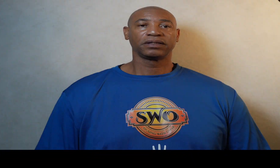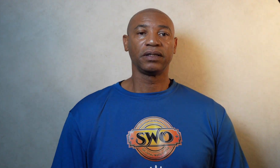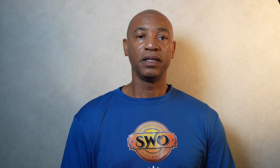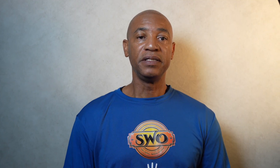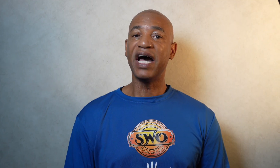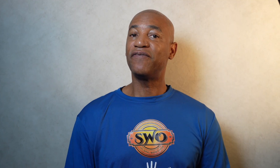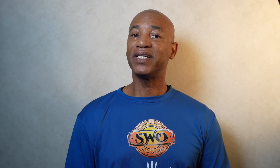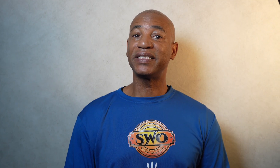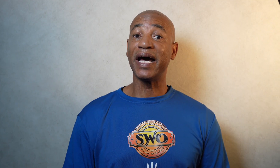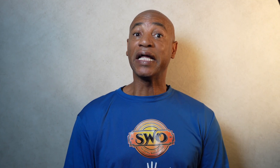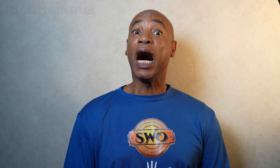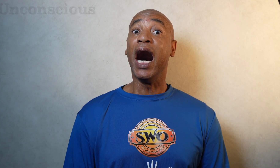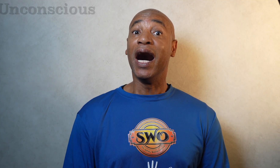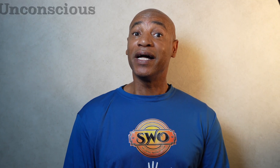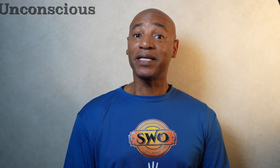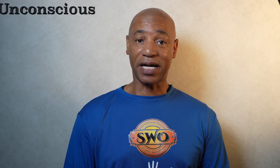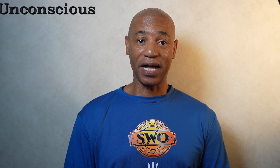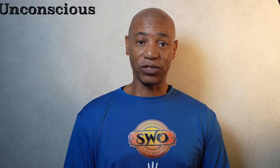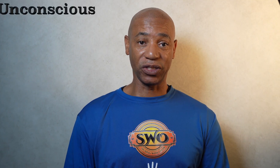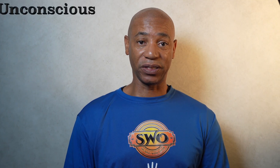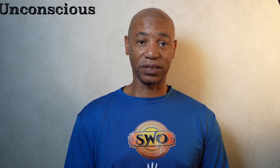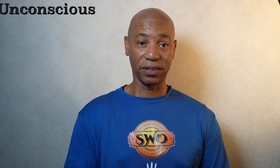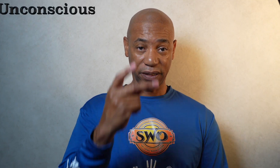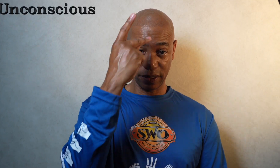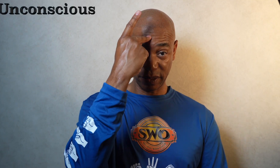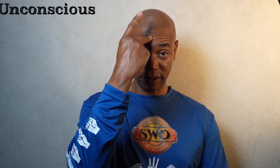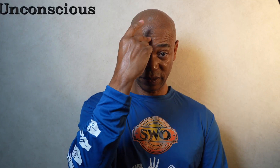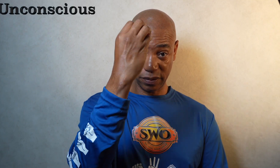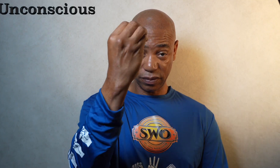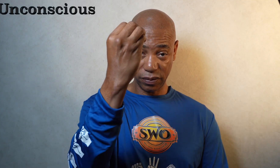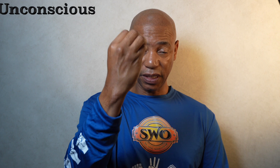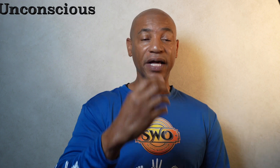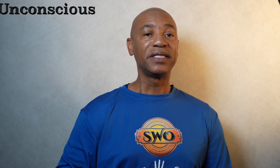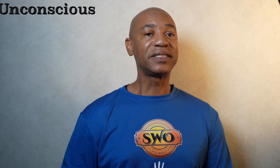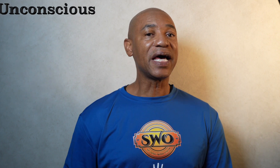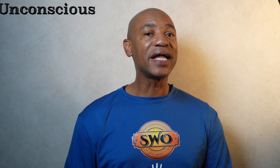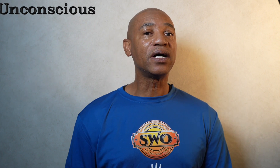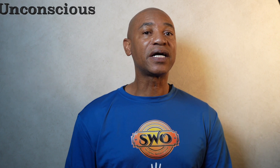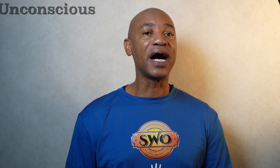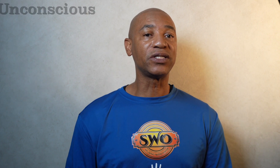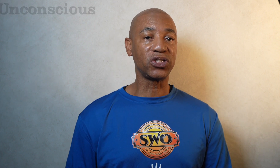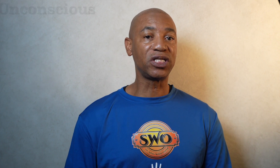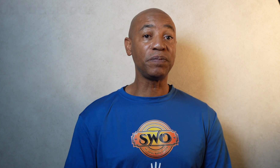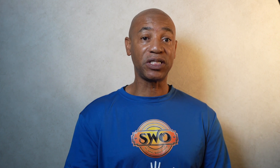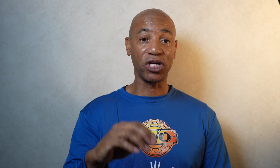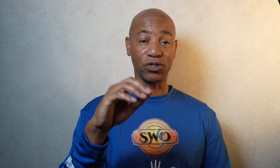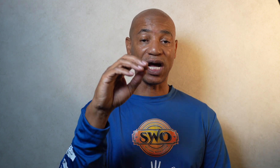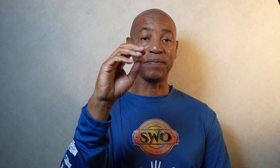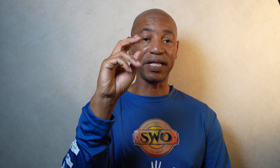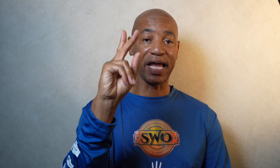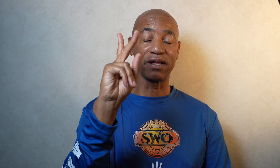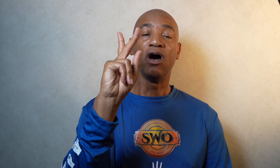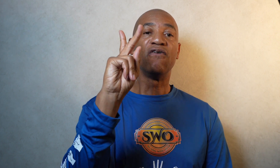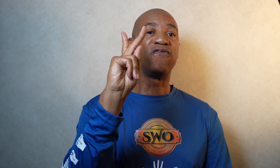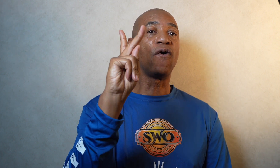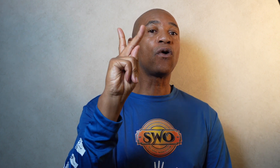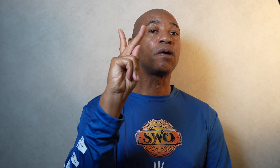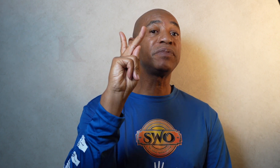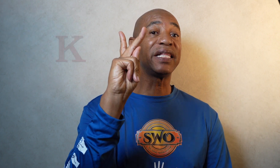Now for the sign unconscious. To sign unconscious simply take your dominant hand form the